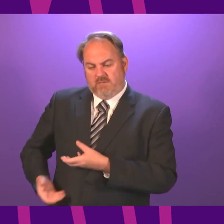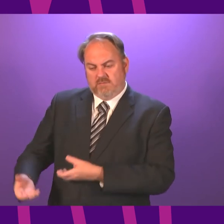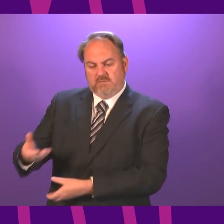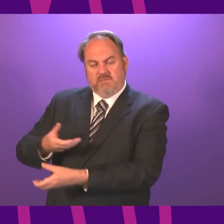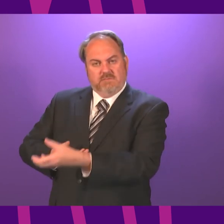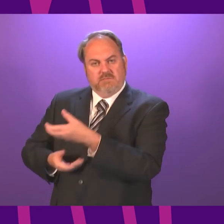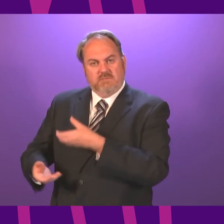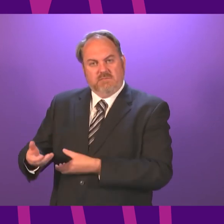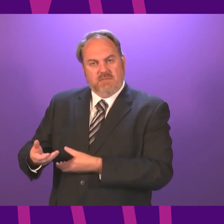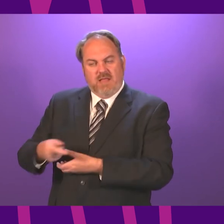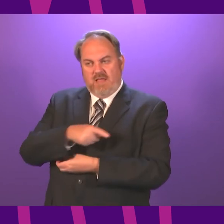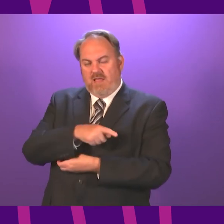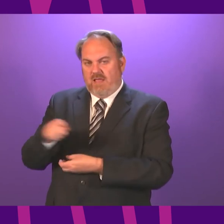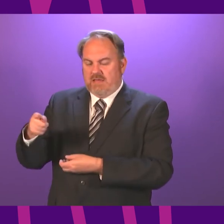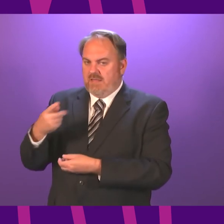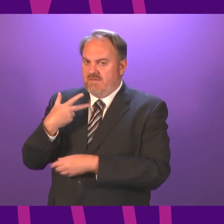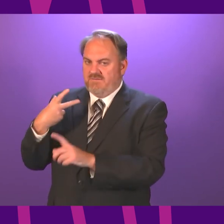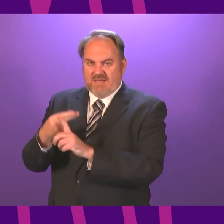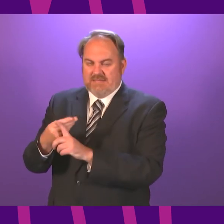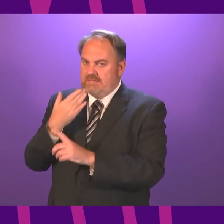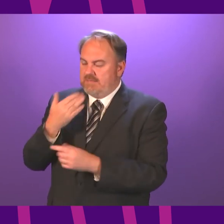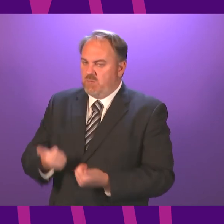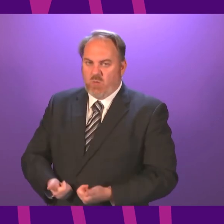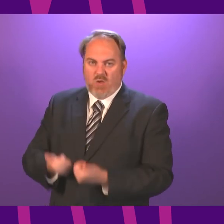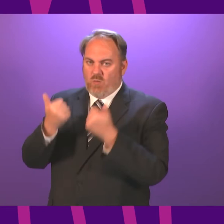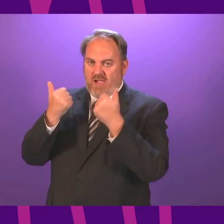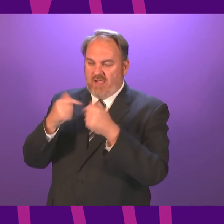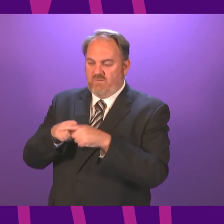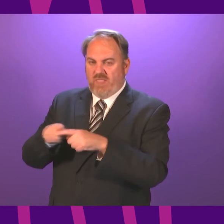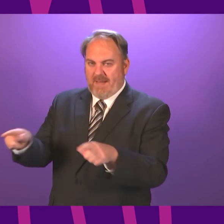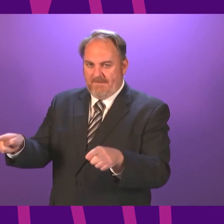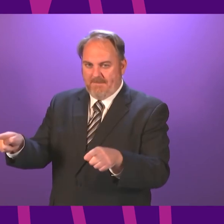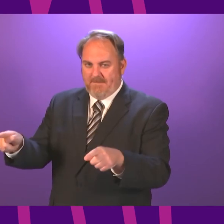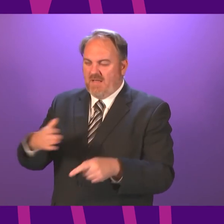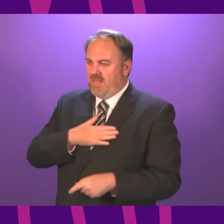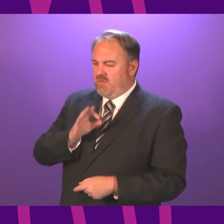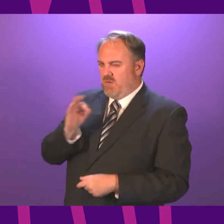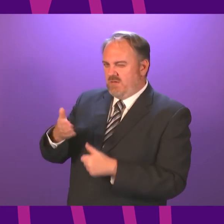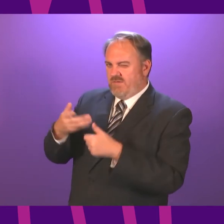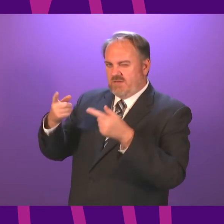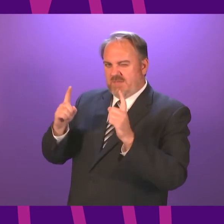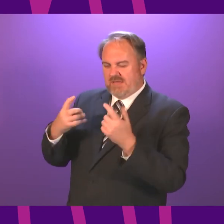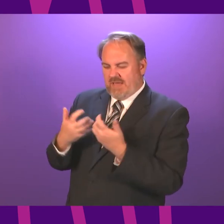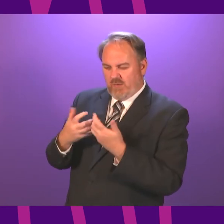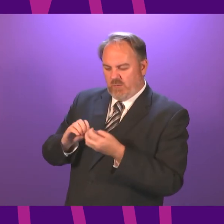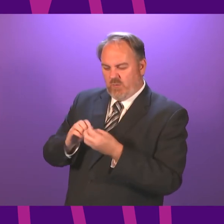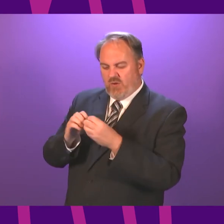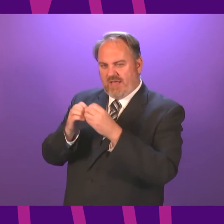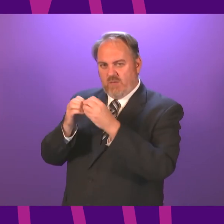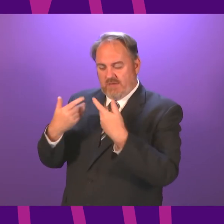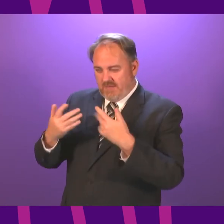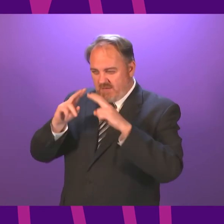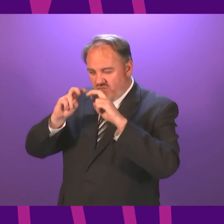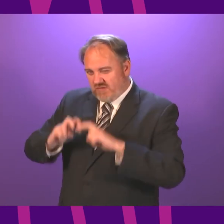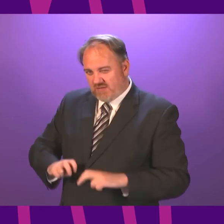saying that they indicate a much lower efficacy rate than the rest of the population. Can I ask the First Minister what has been done to ascertain the efficacy of the